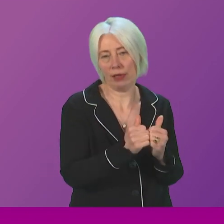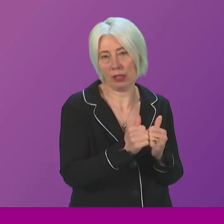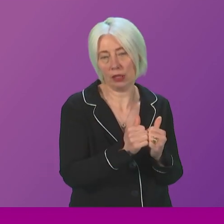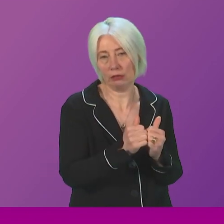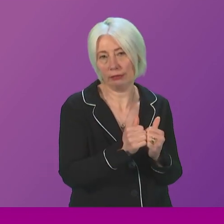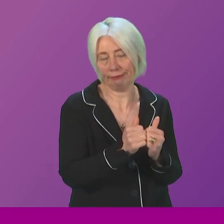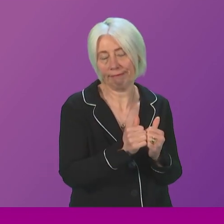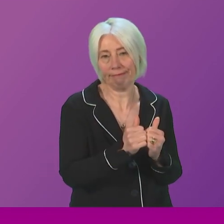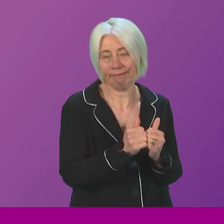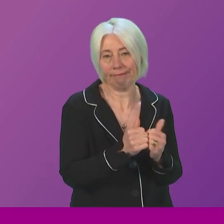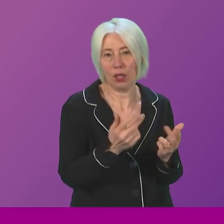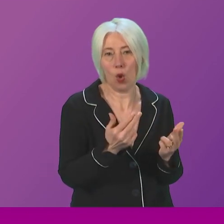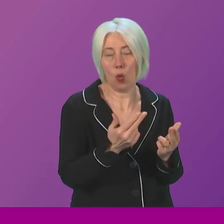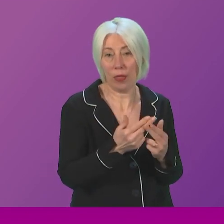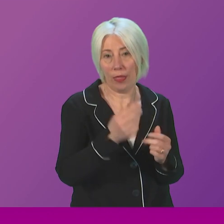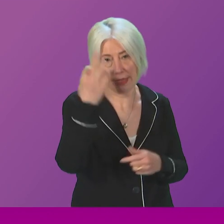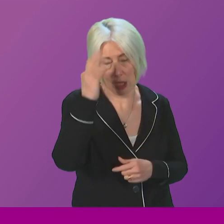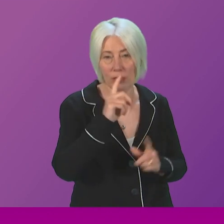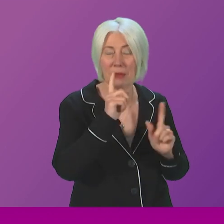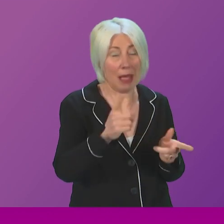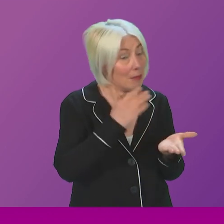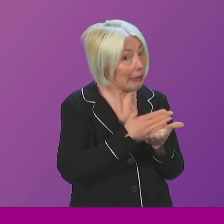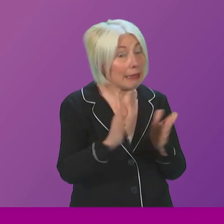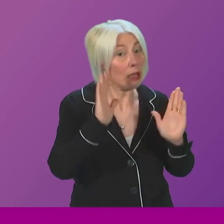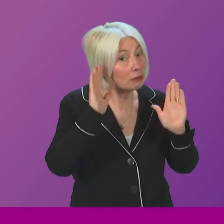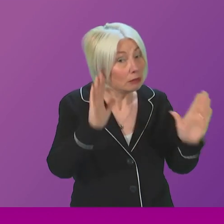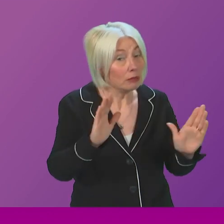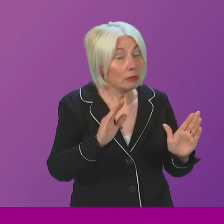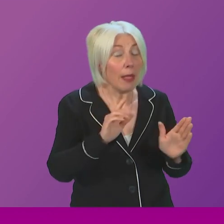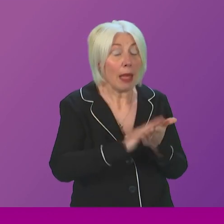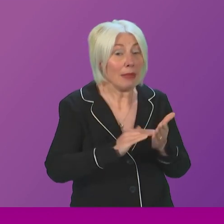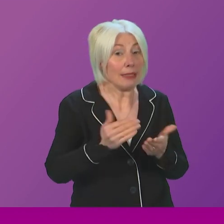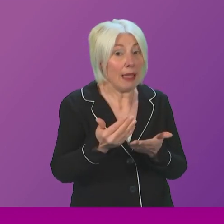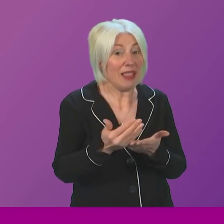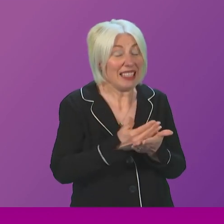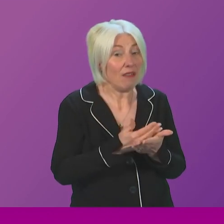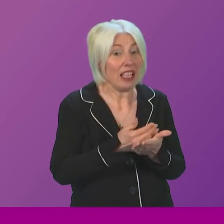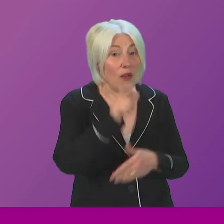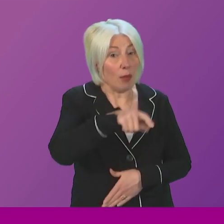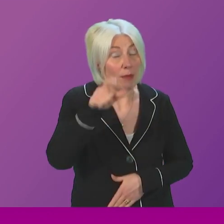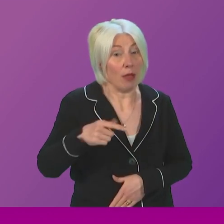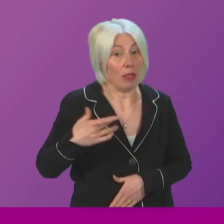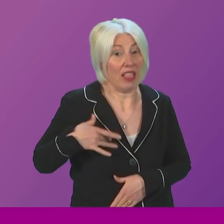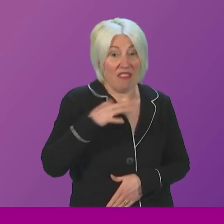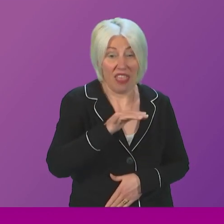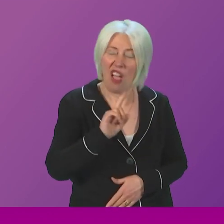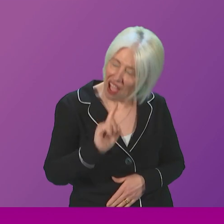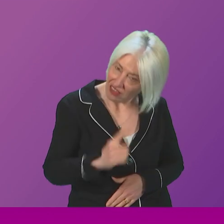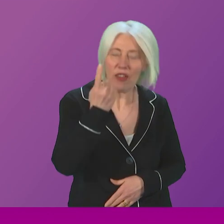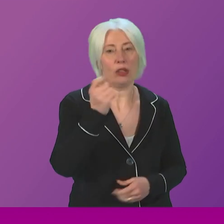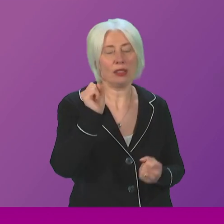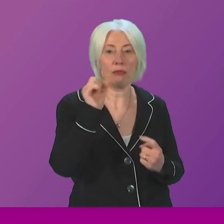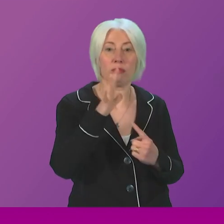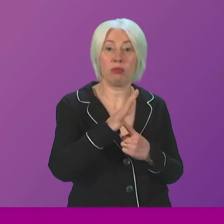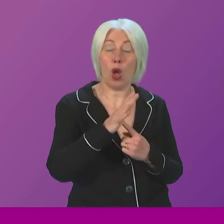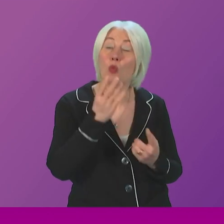of the Accord. Let me be clear. We are putting the safety of residents first and foremost. We will use all